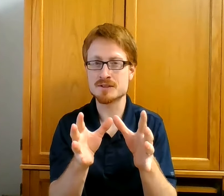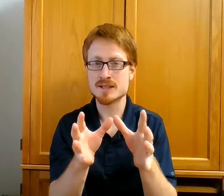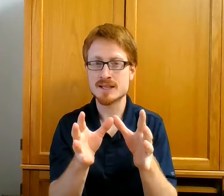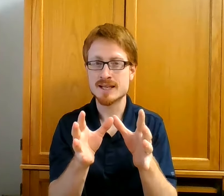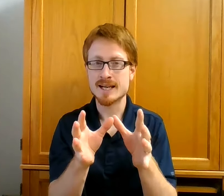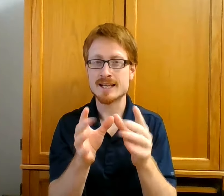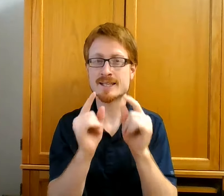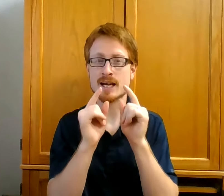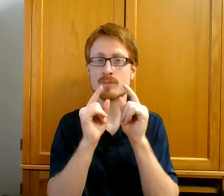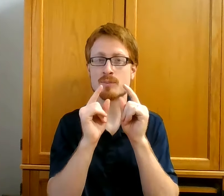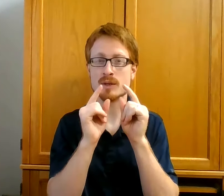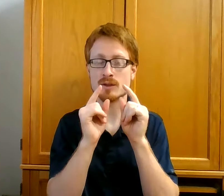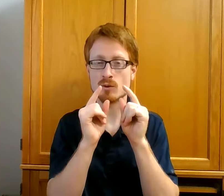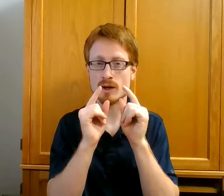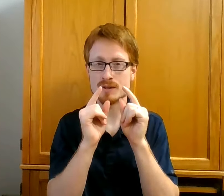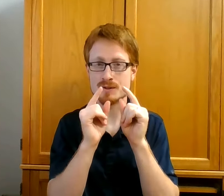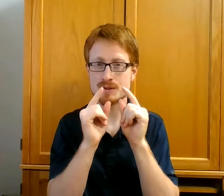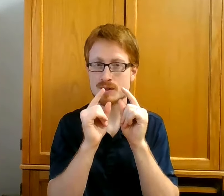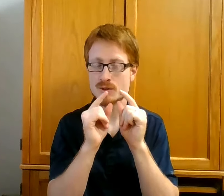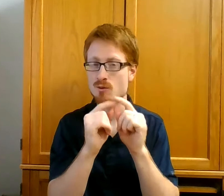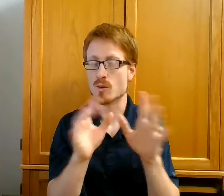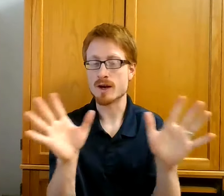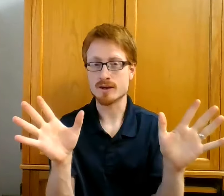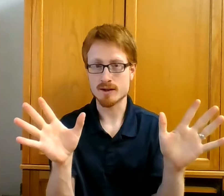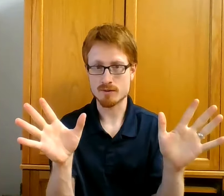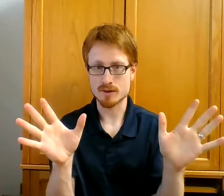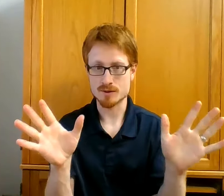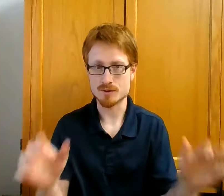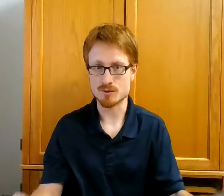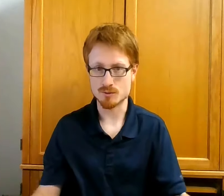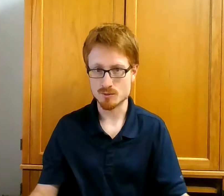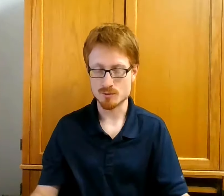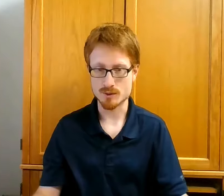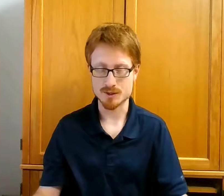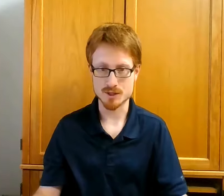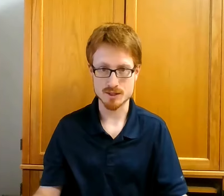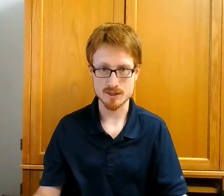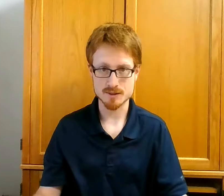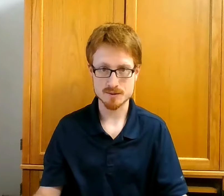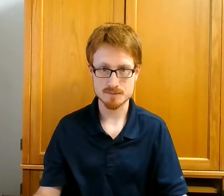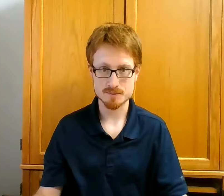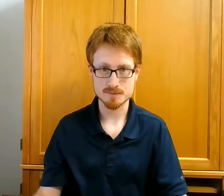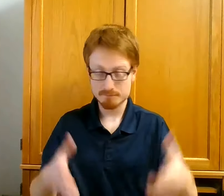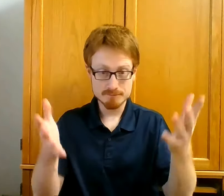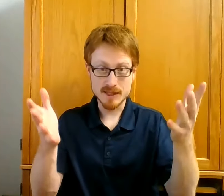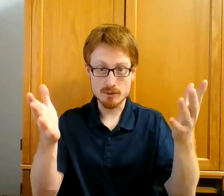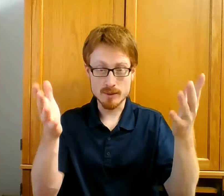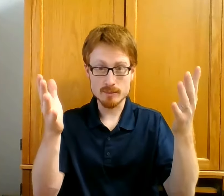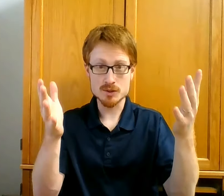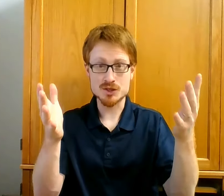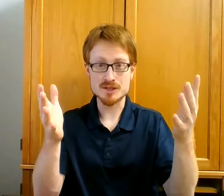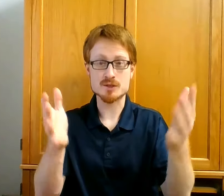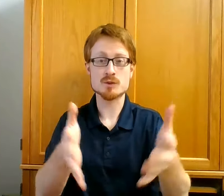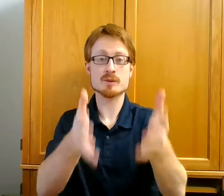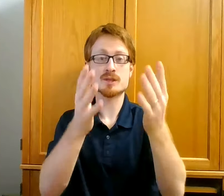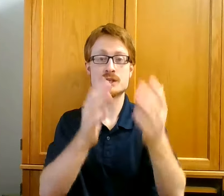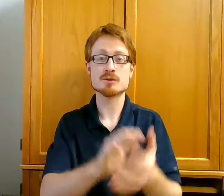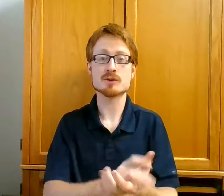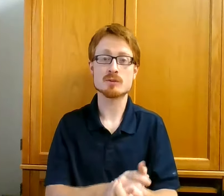ended up being the ones who wanted nothing to do with Jesus. They remembered Jesus when he was a cute little